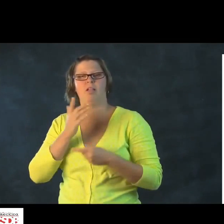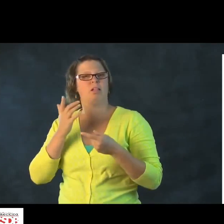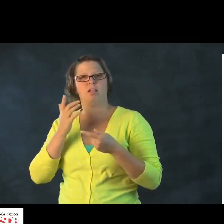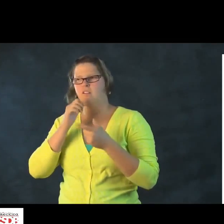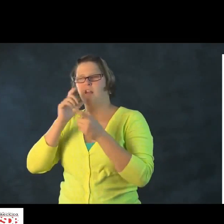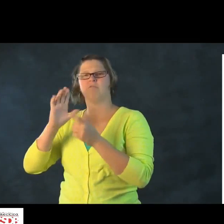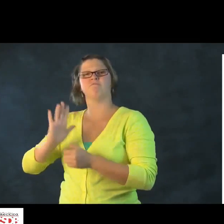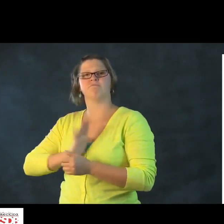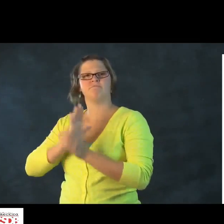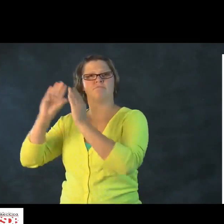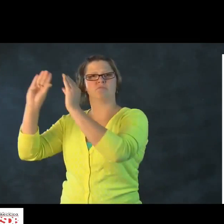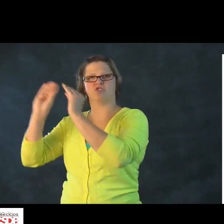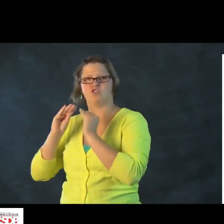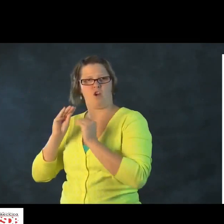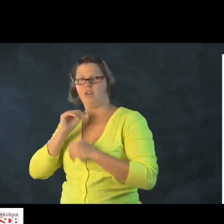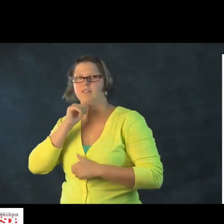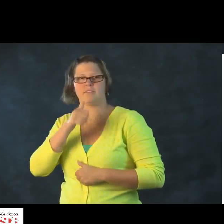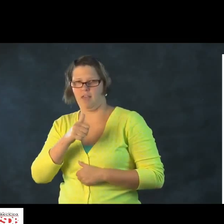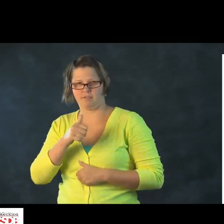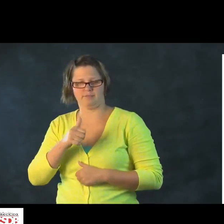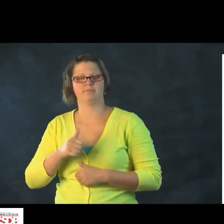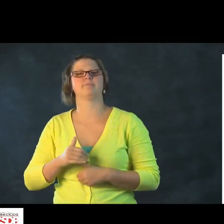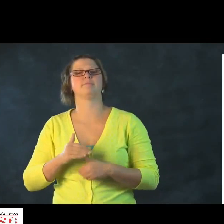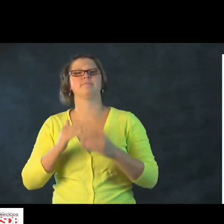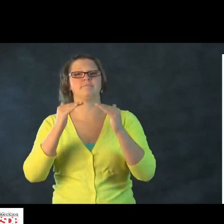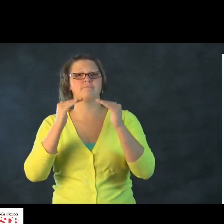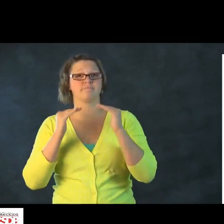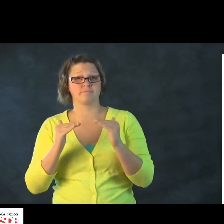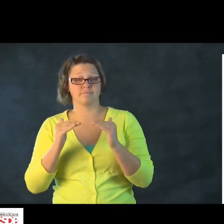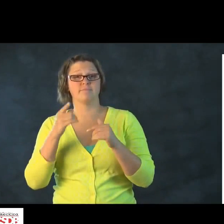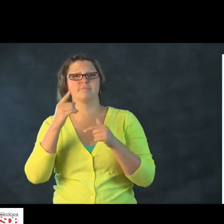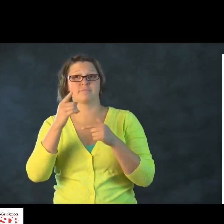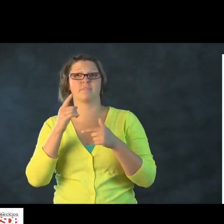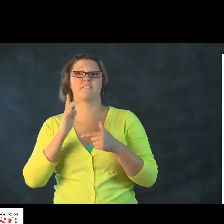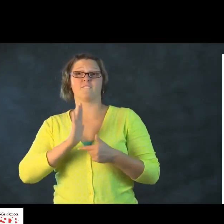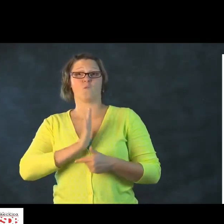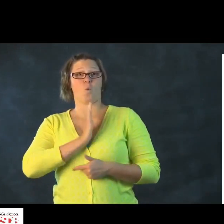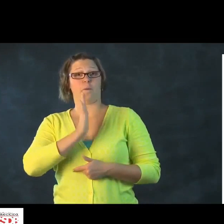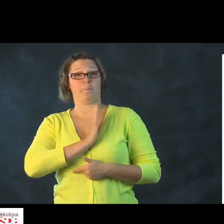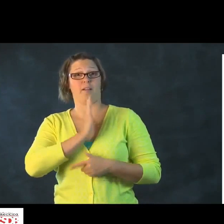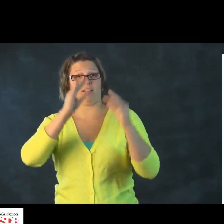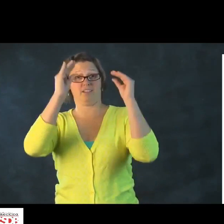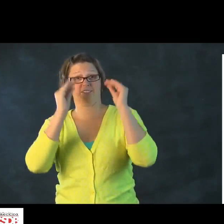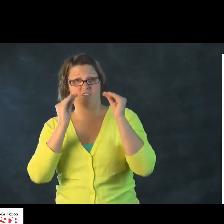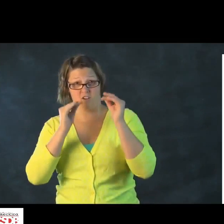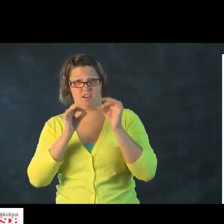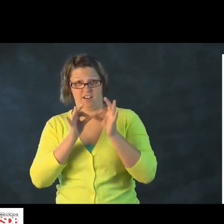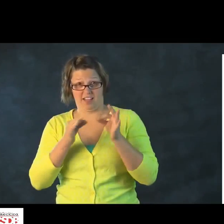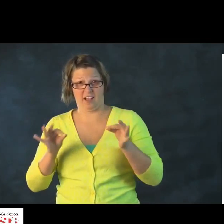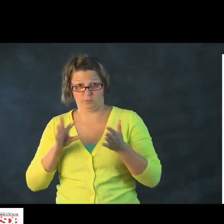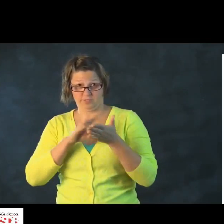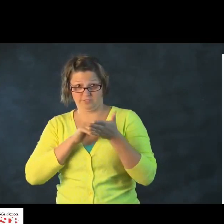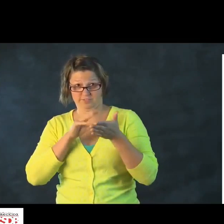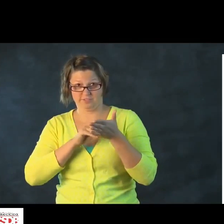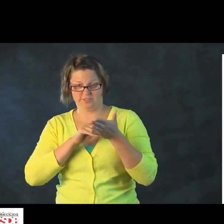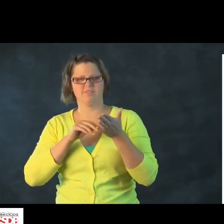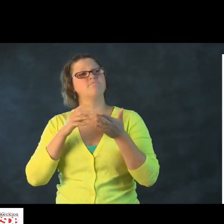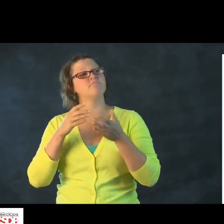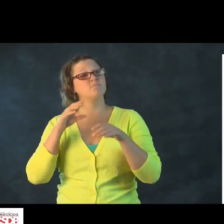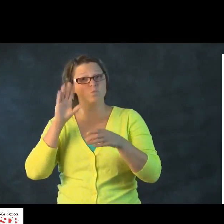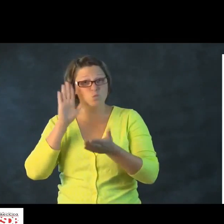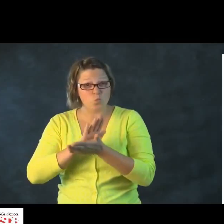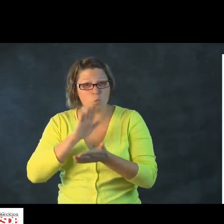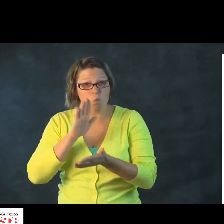And again, that is not formal teaching. It is informal language acquisition. Now, when it comes to